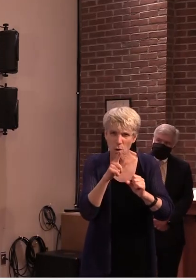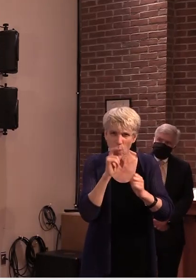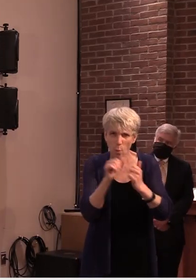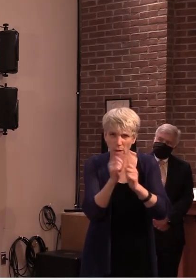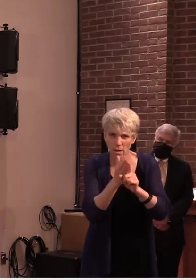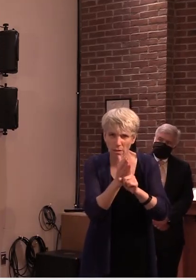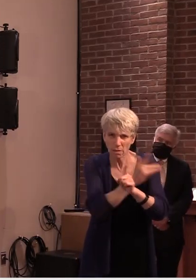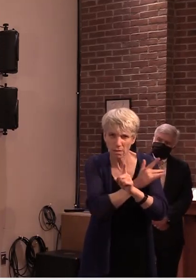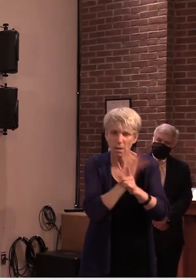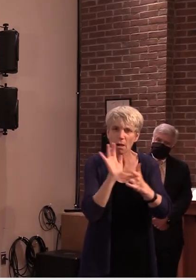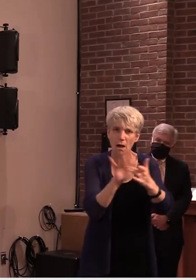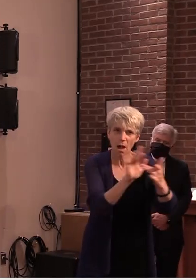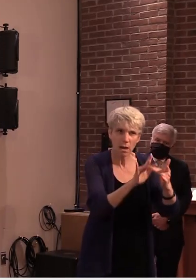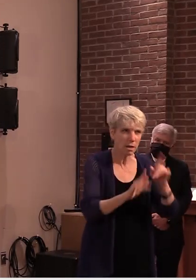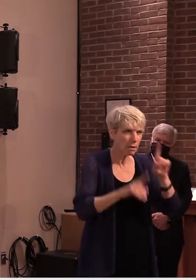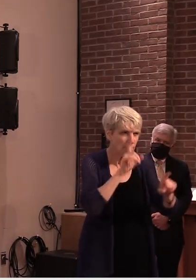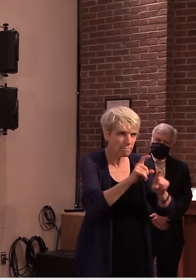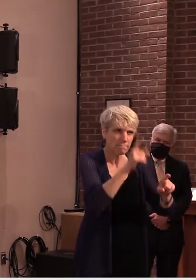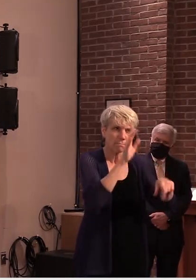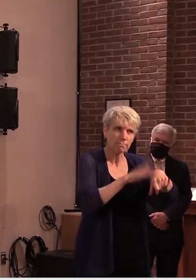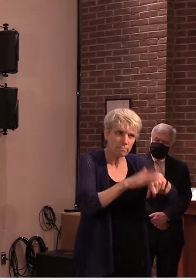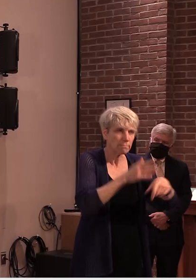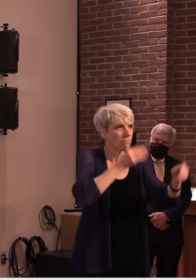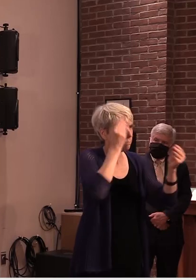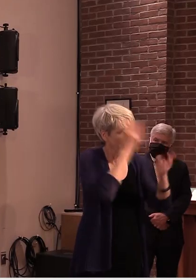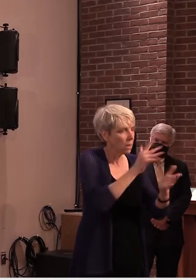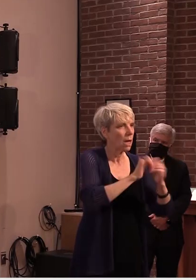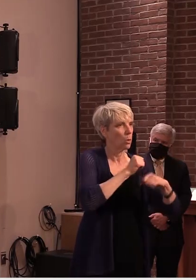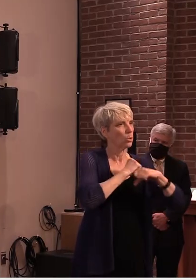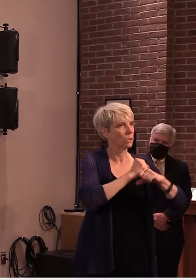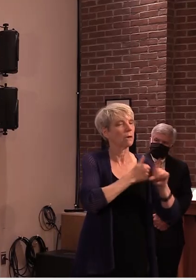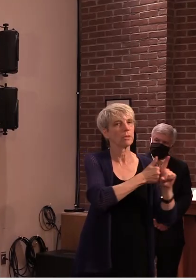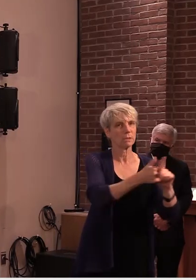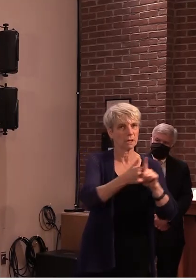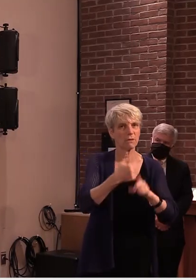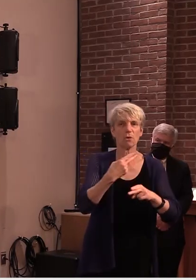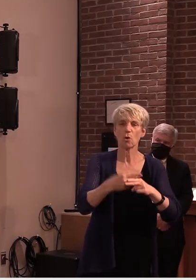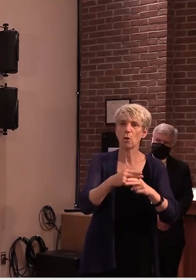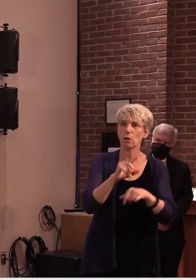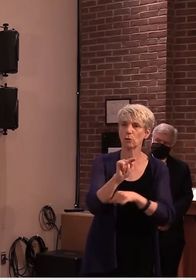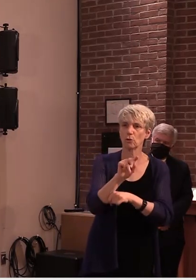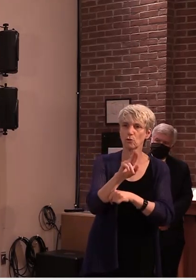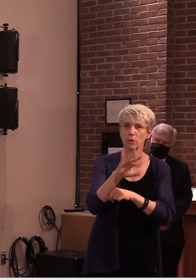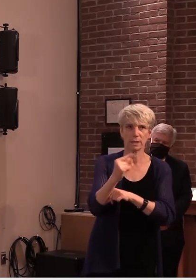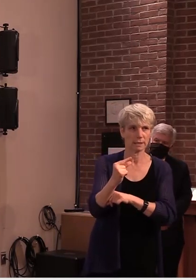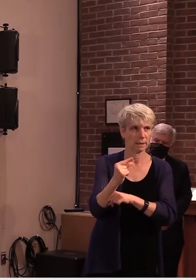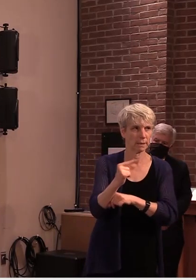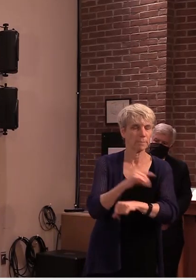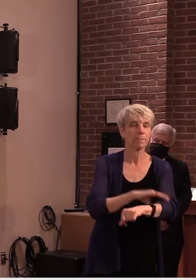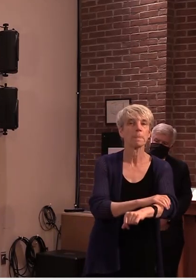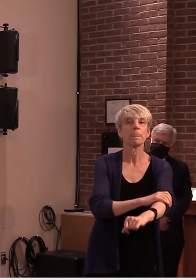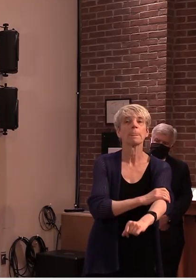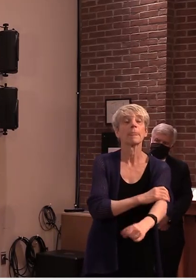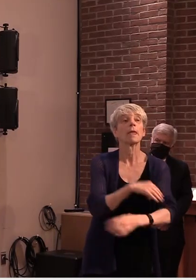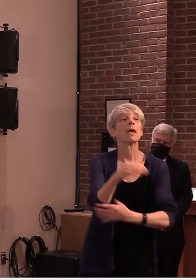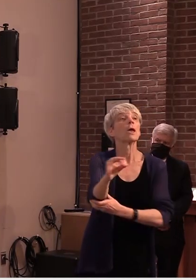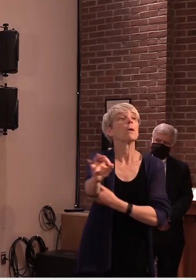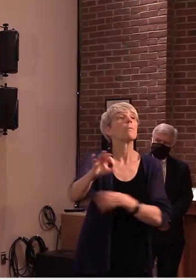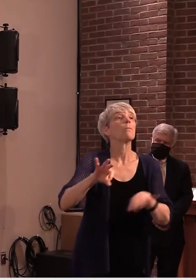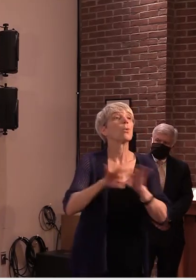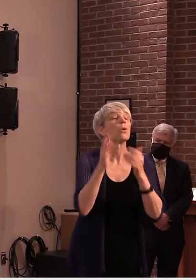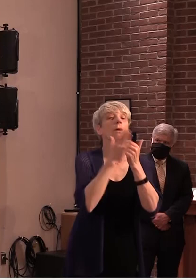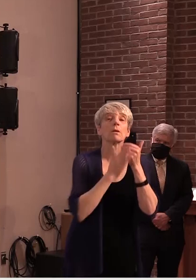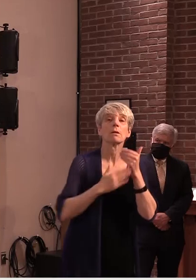we also need to plan now to make sure that no matter what happens we have the supplies and capacity ready for high